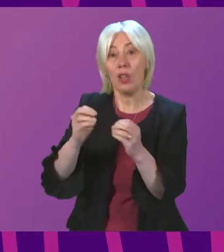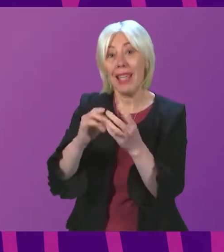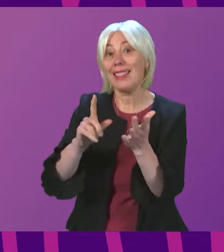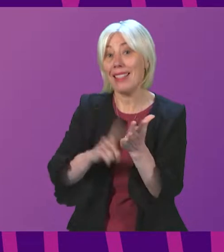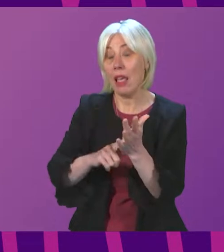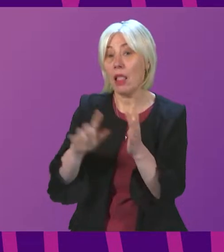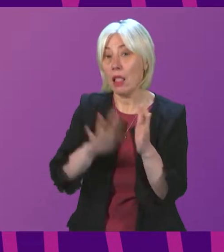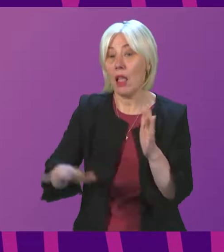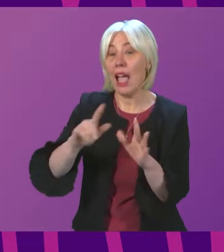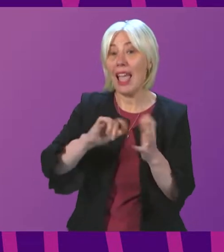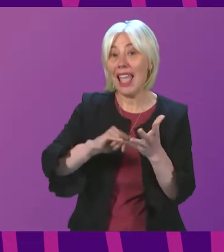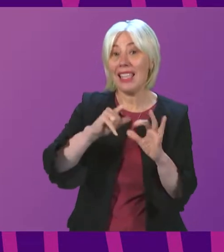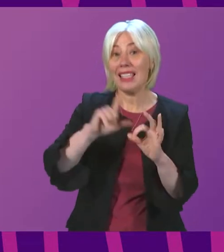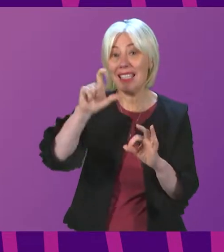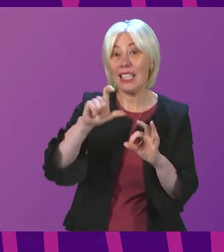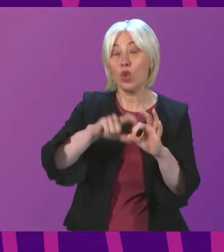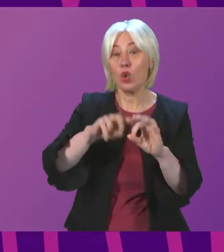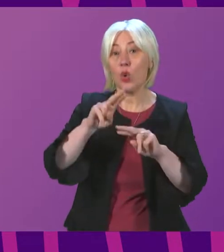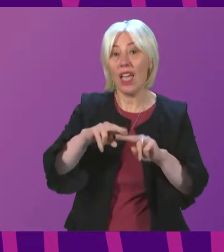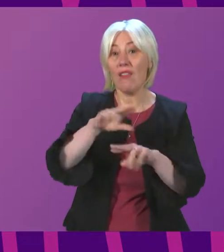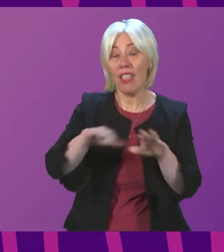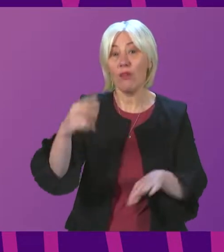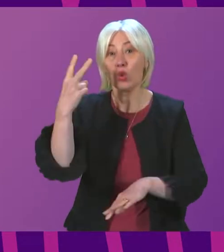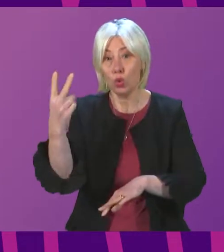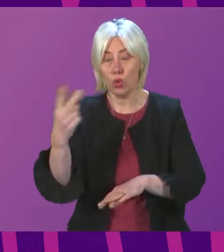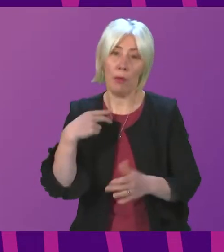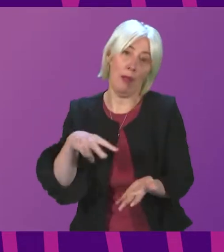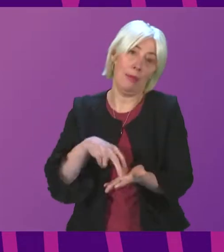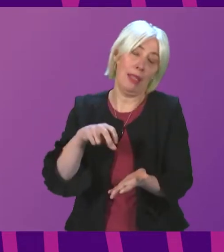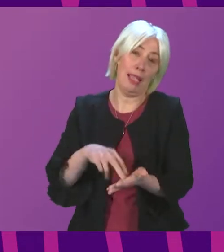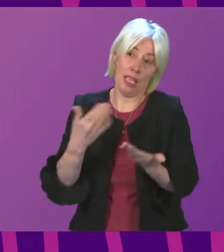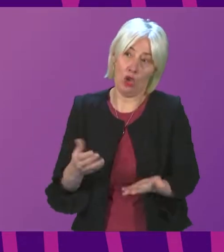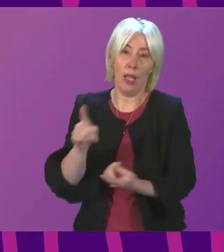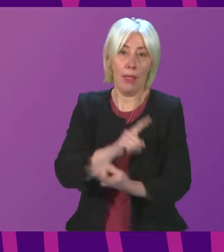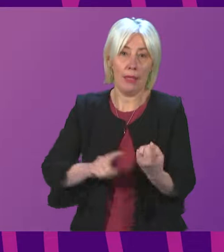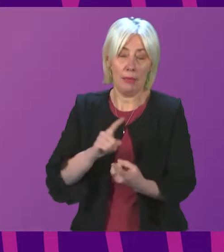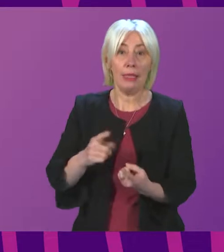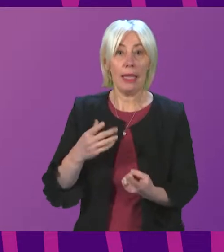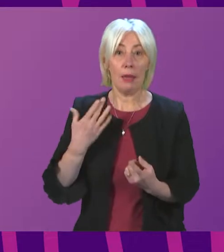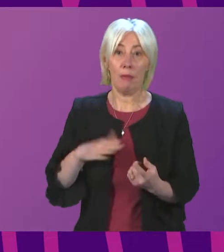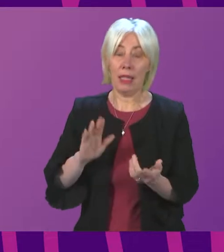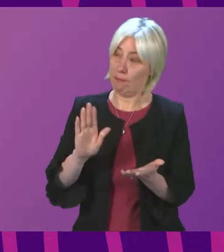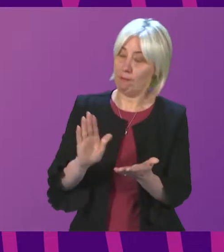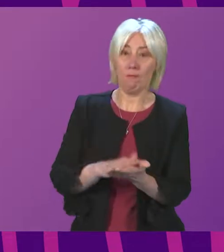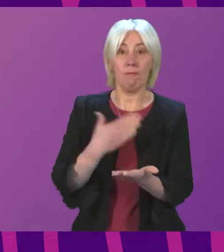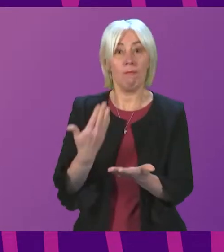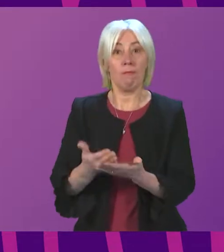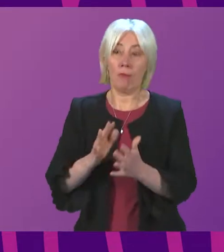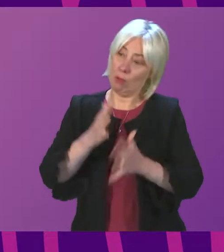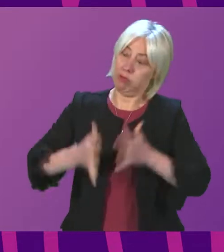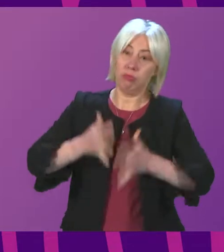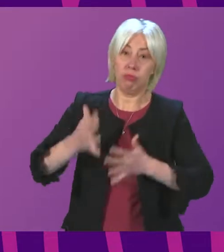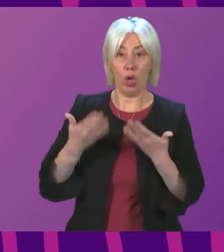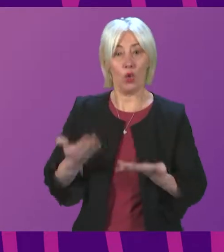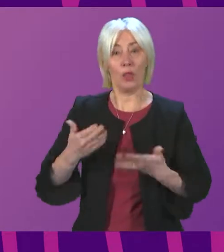sqf level two i'm delighted to say that our meeting has in fact this morning been streamed in bsl